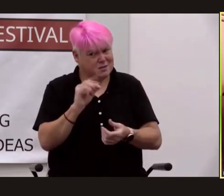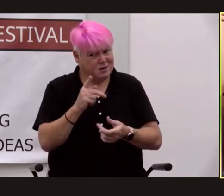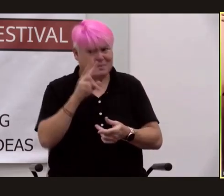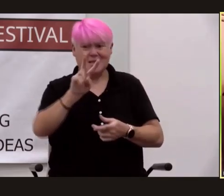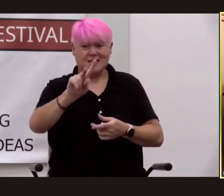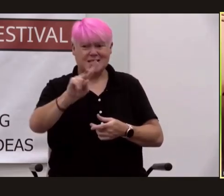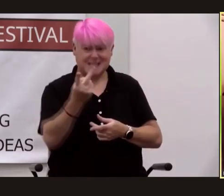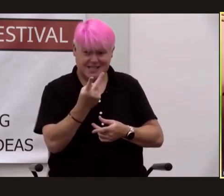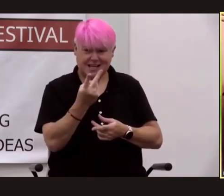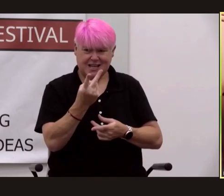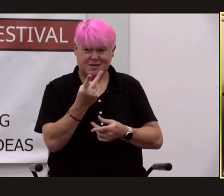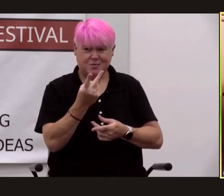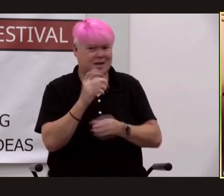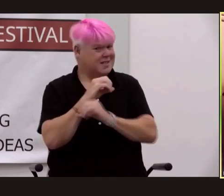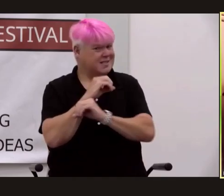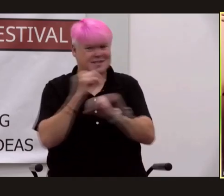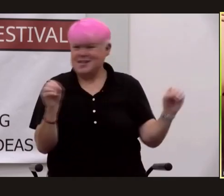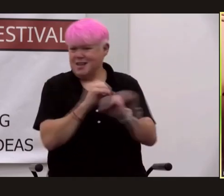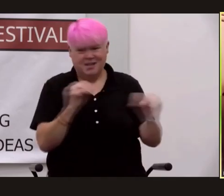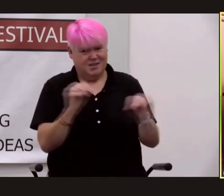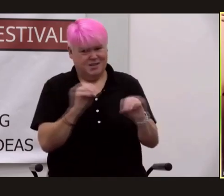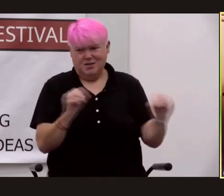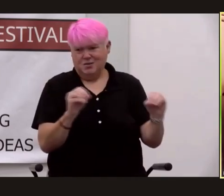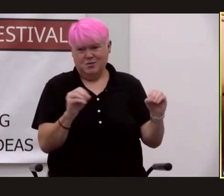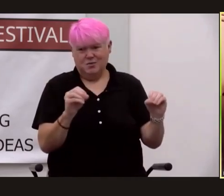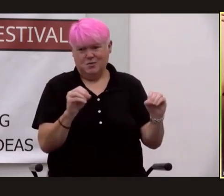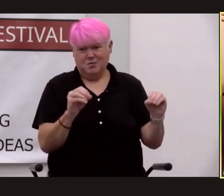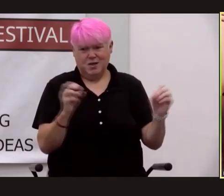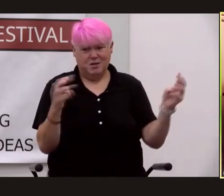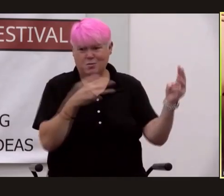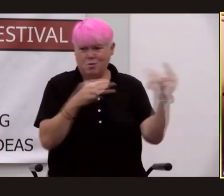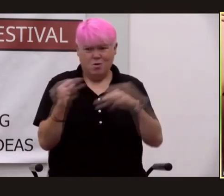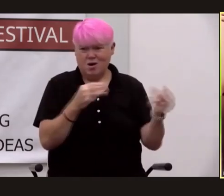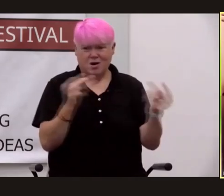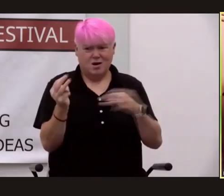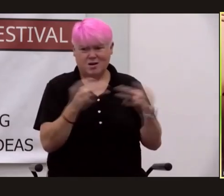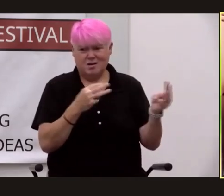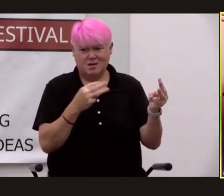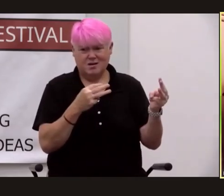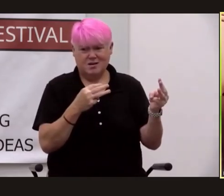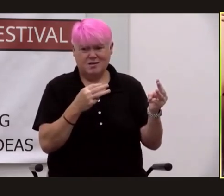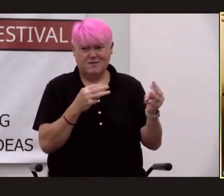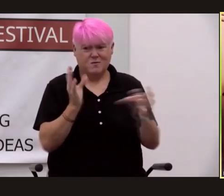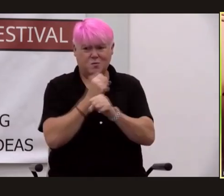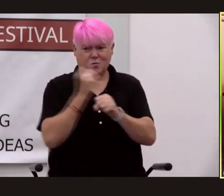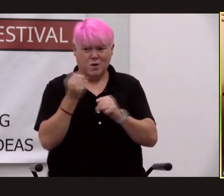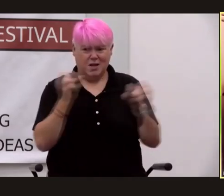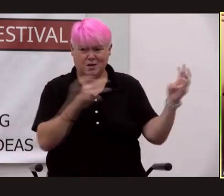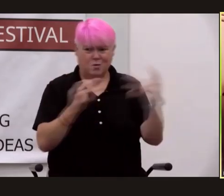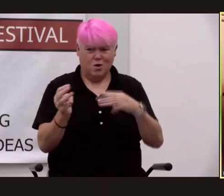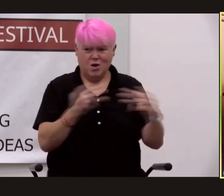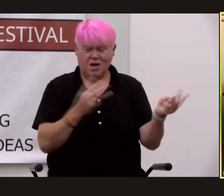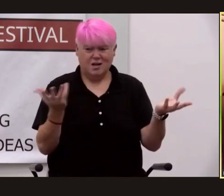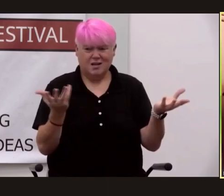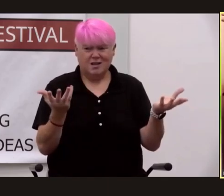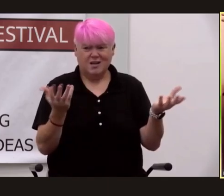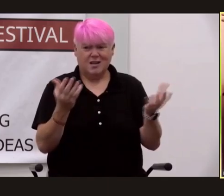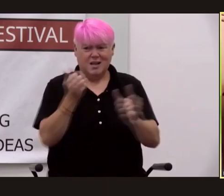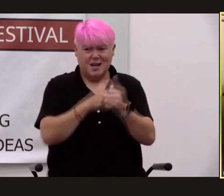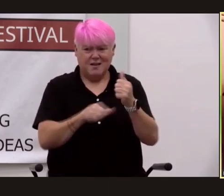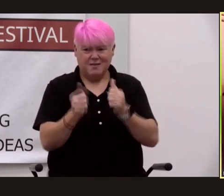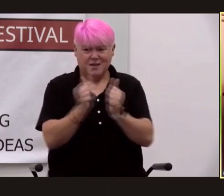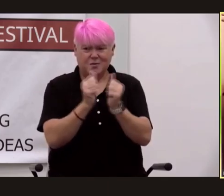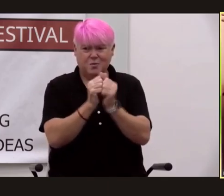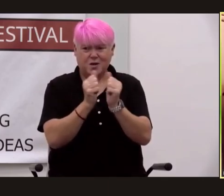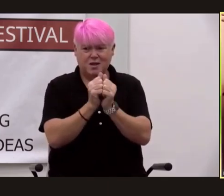had nothing to do with militarism with winning a war with subduing an enemy and it had everything to do with